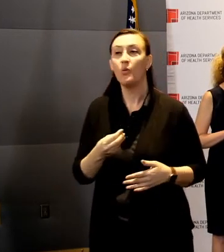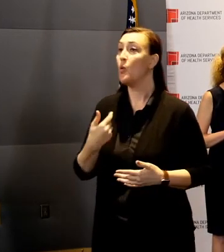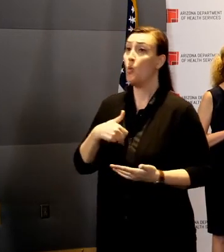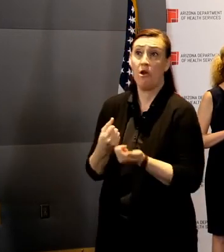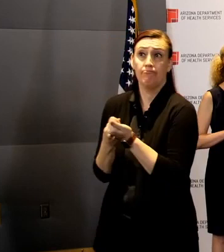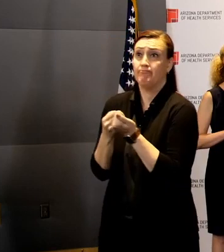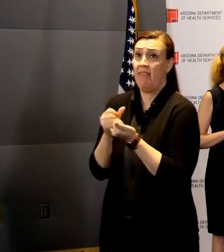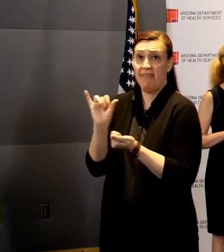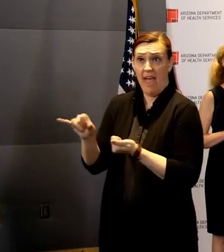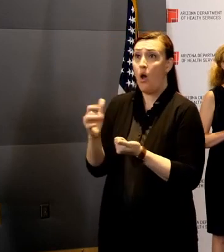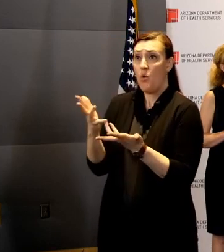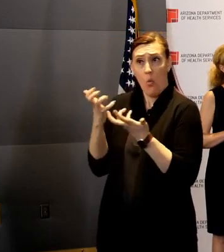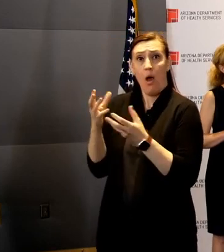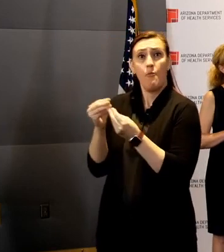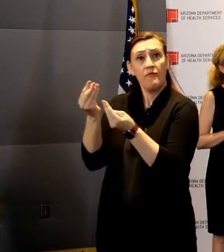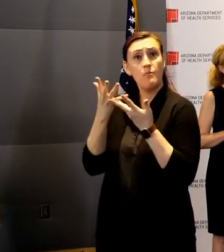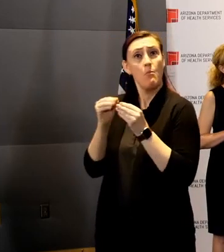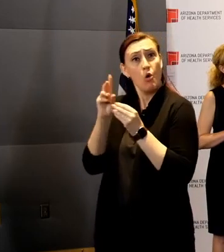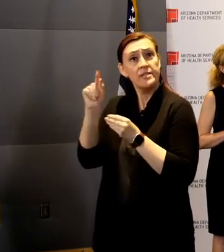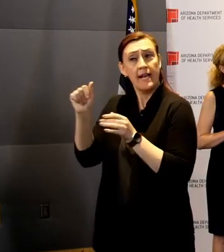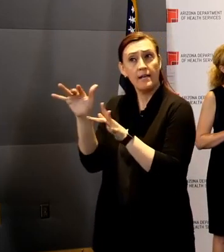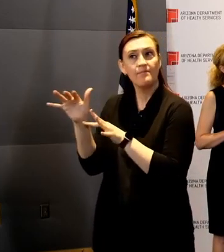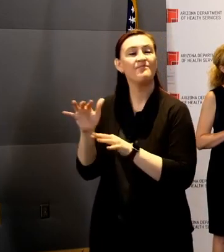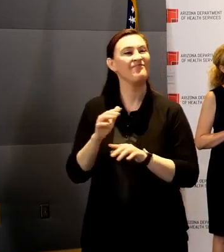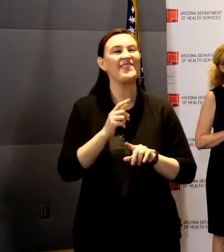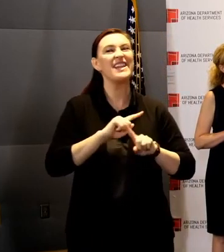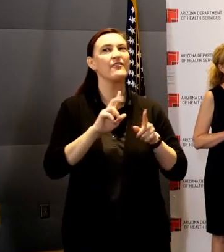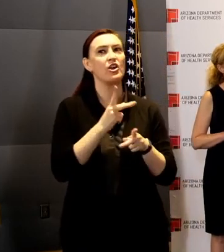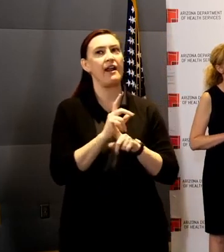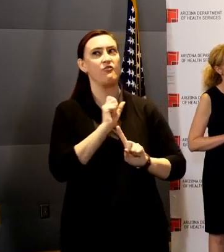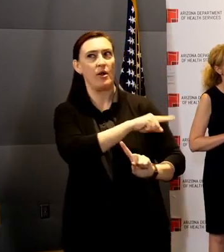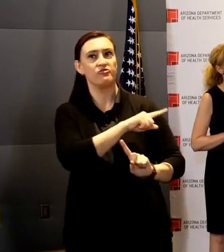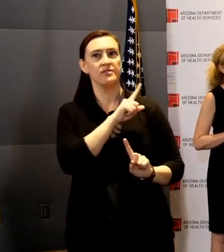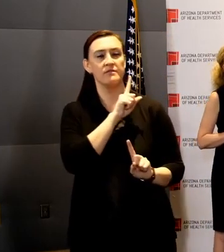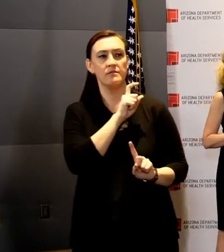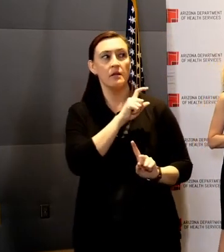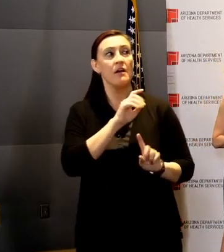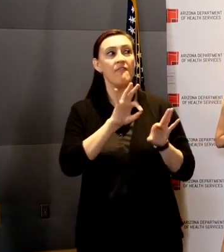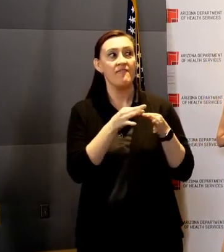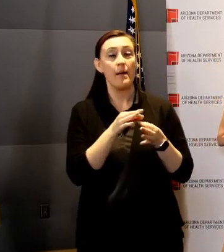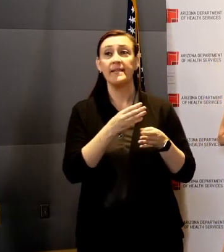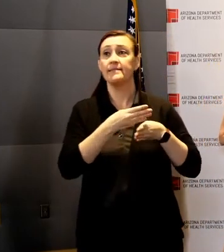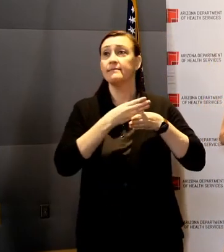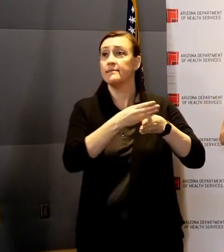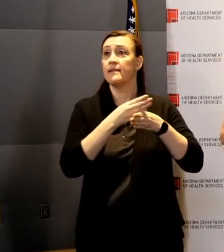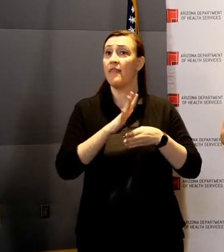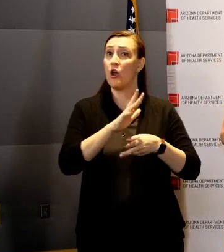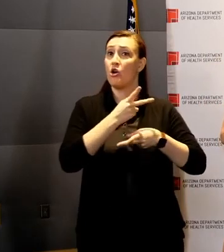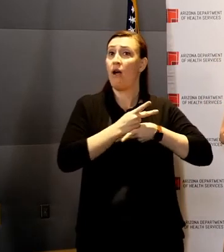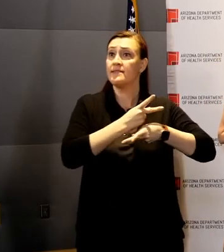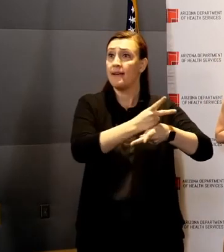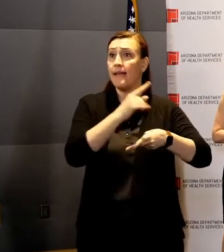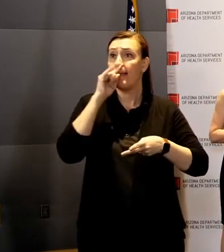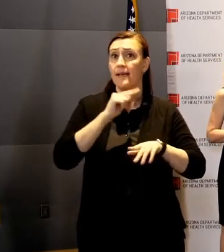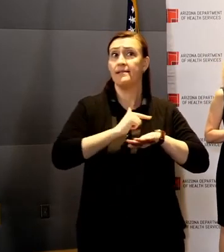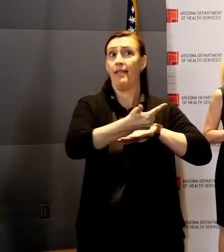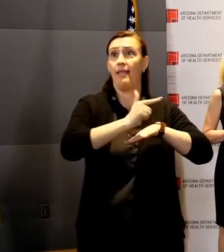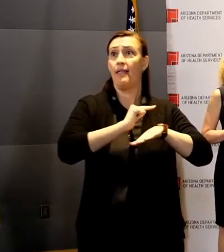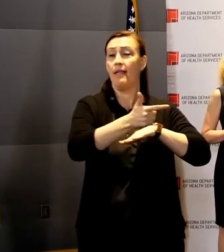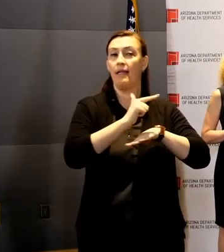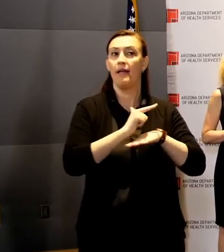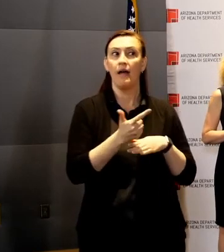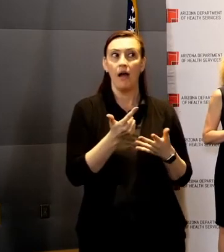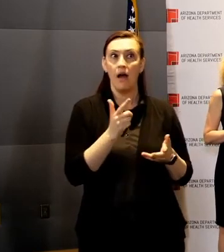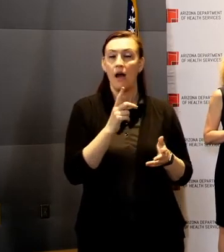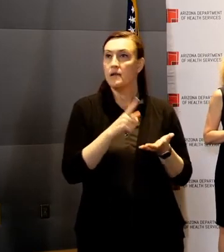data. Here's the question. Uh, different kind of question. Families, many parents who share credit. Custody are finding right now that one or the other